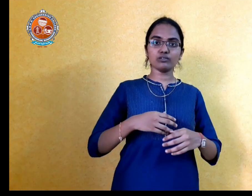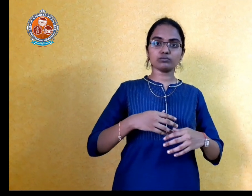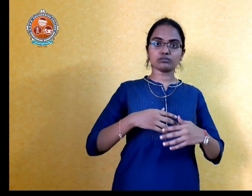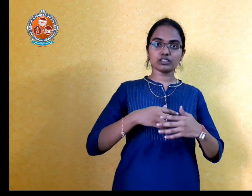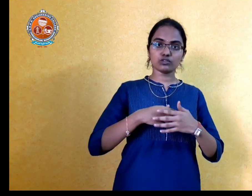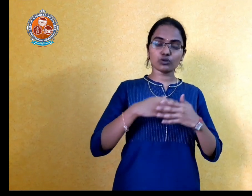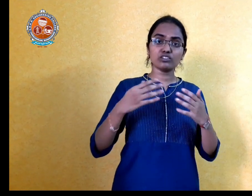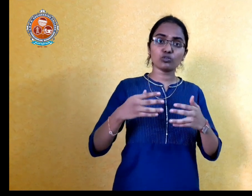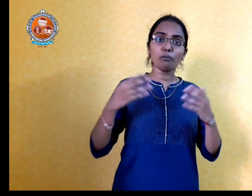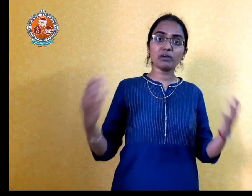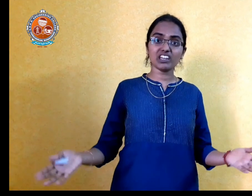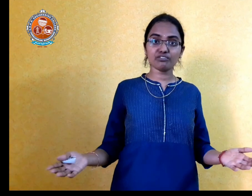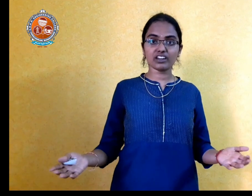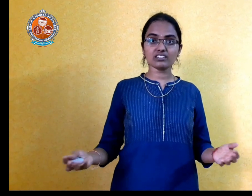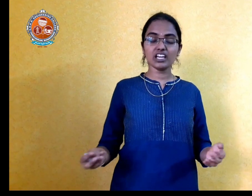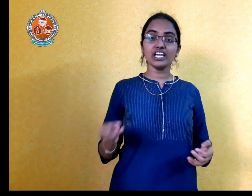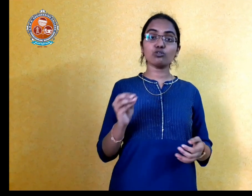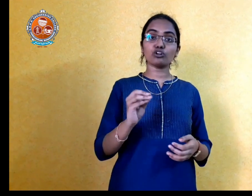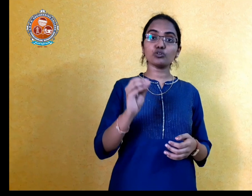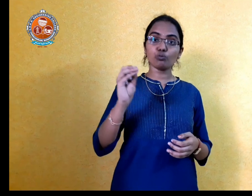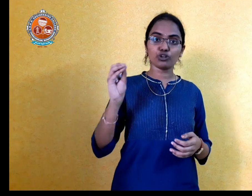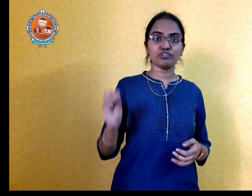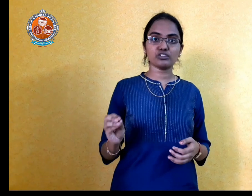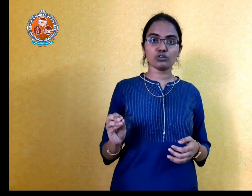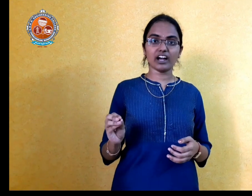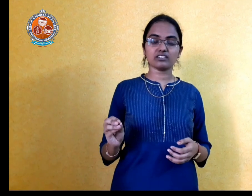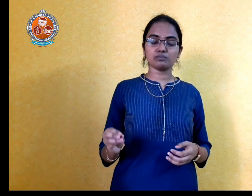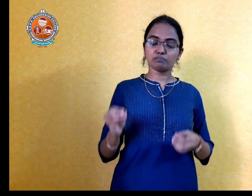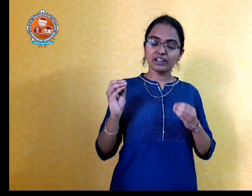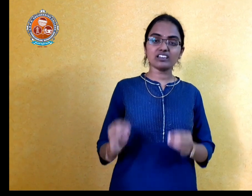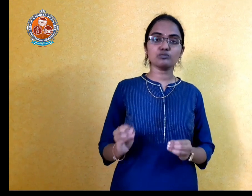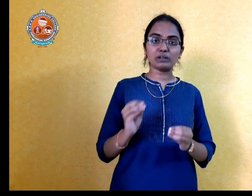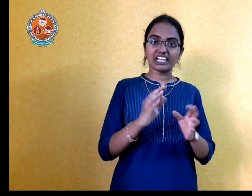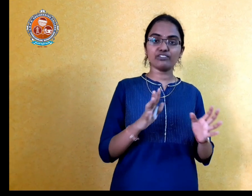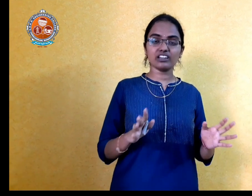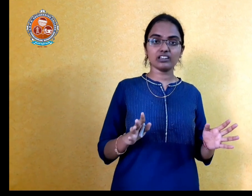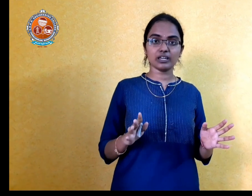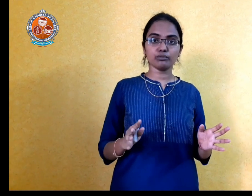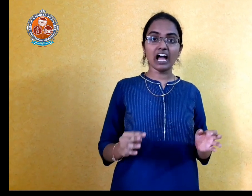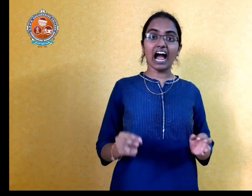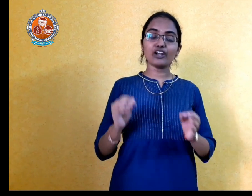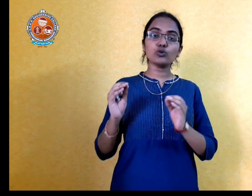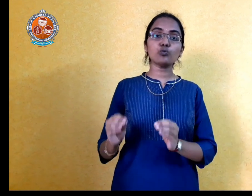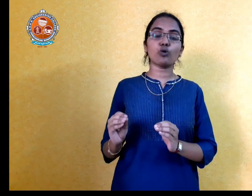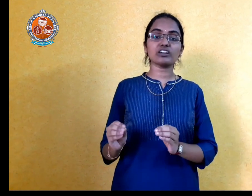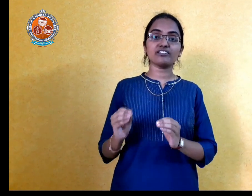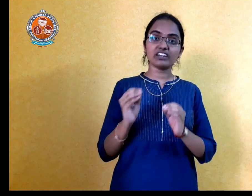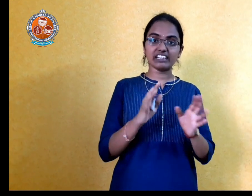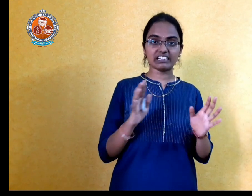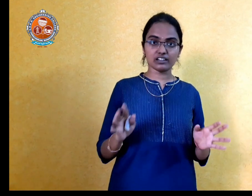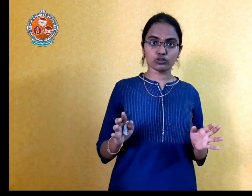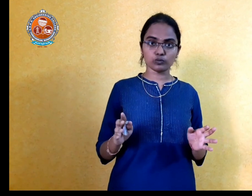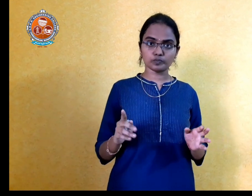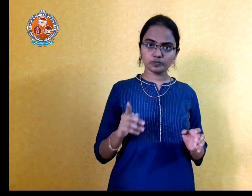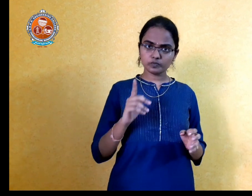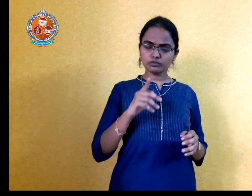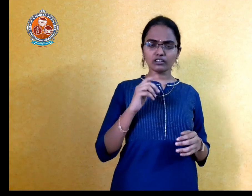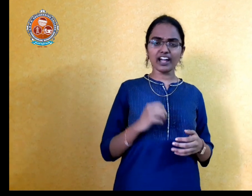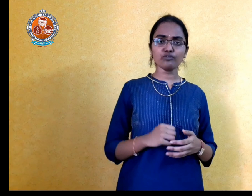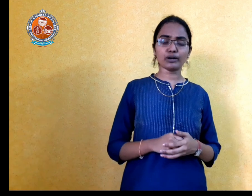in so many ways in order to motivate you guys please believe in him and do whatever he tells you and one